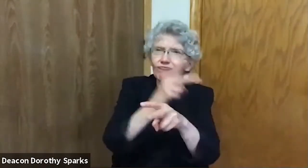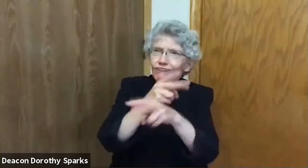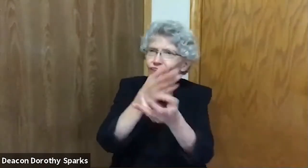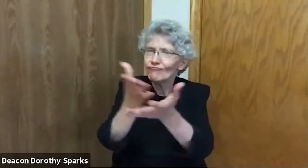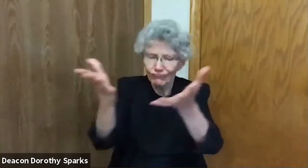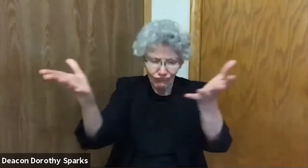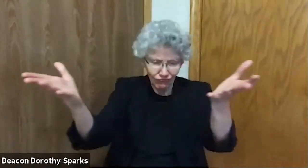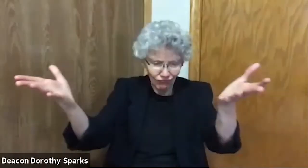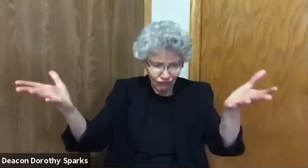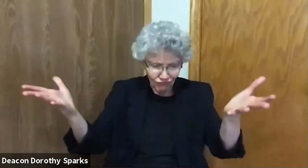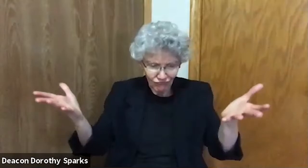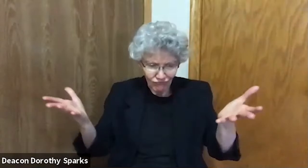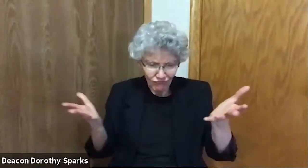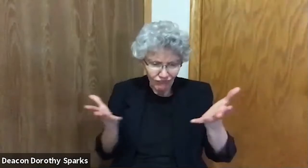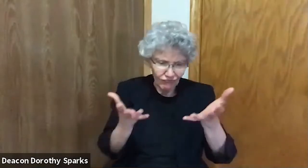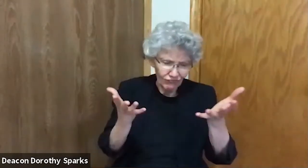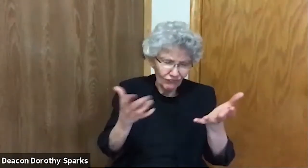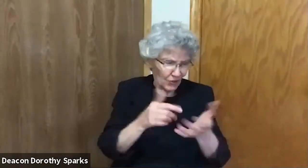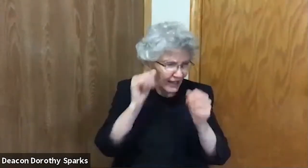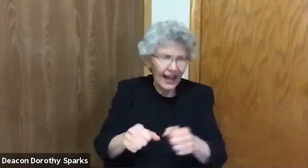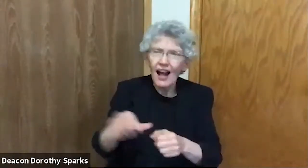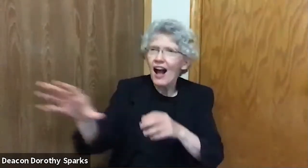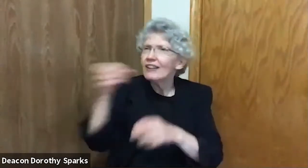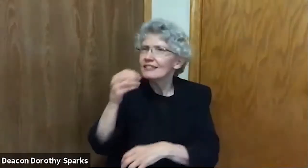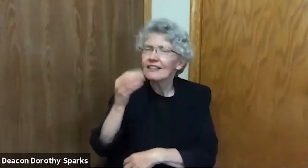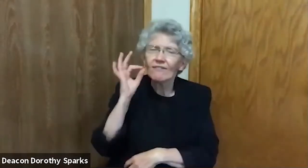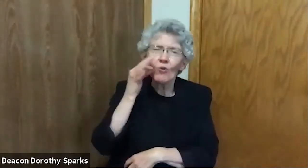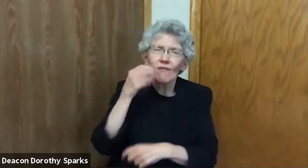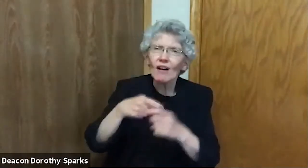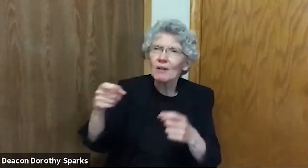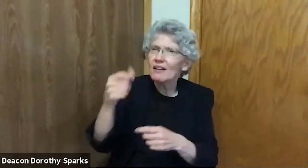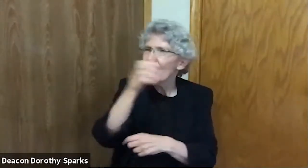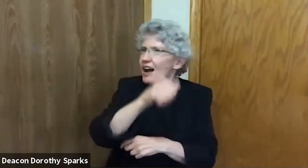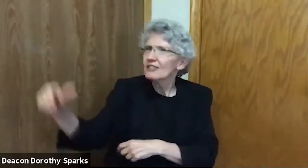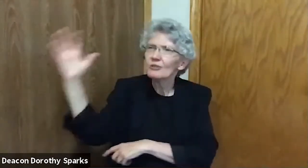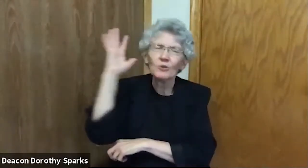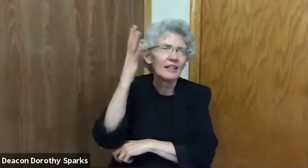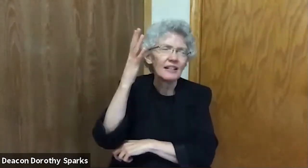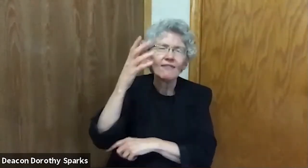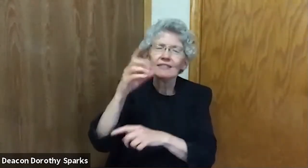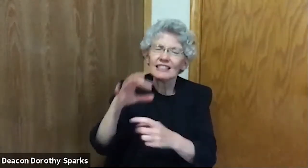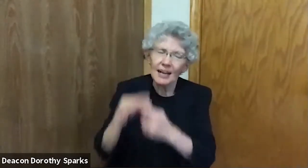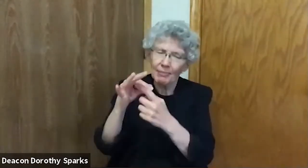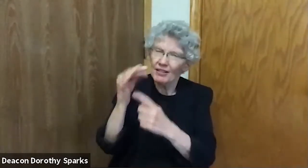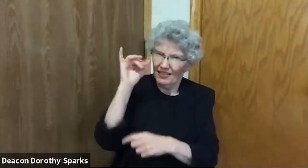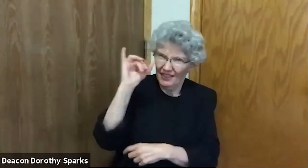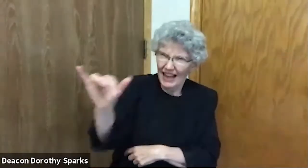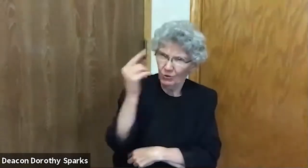But the Lord said, you may eat the fruit from any tree in the garden except